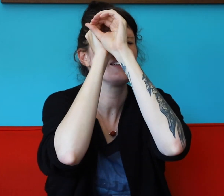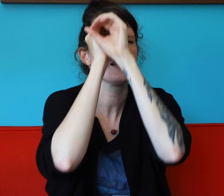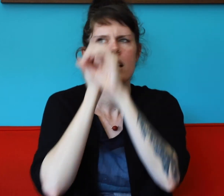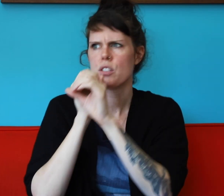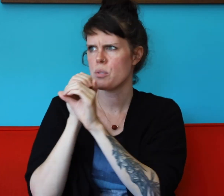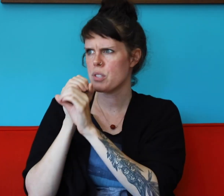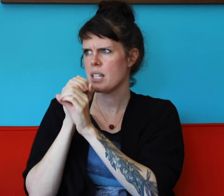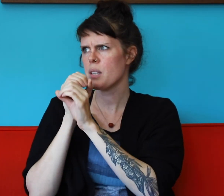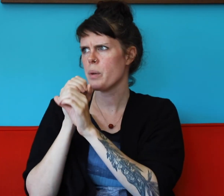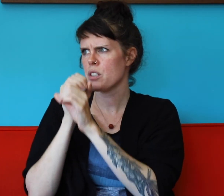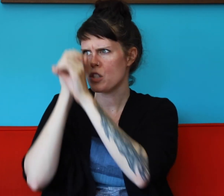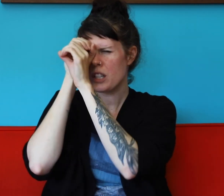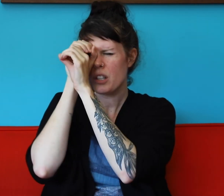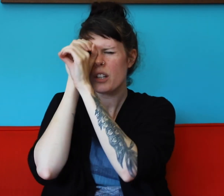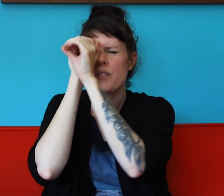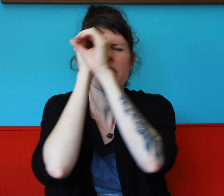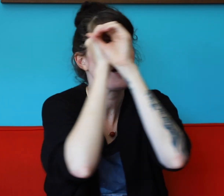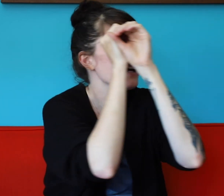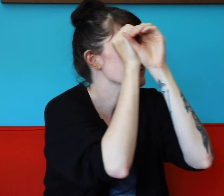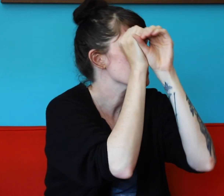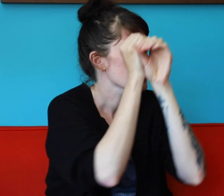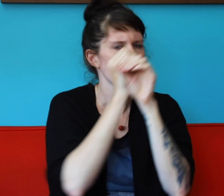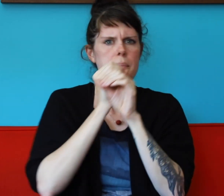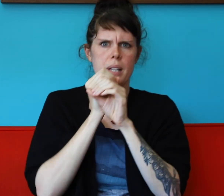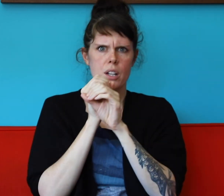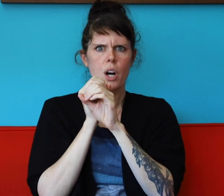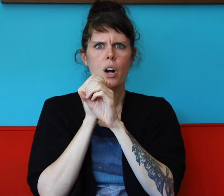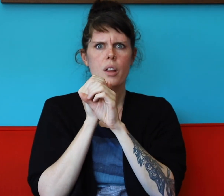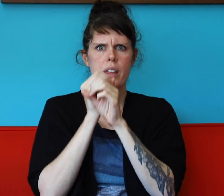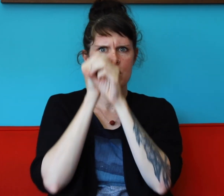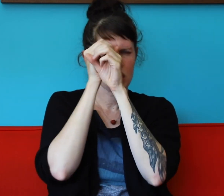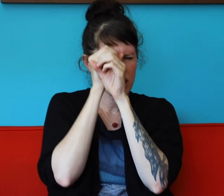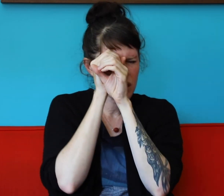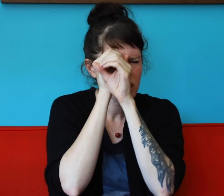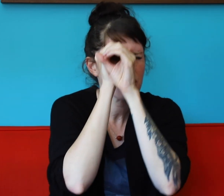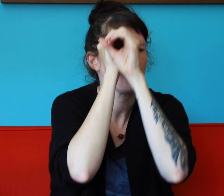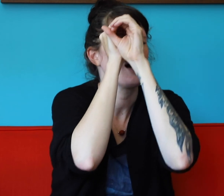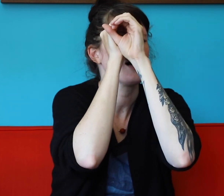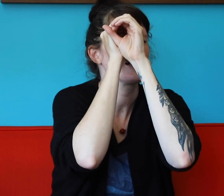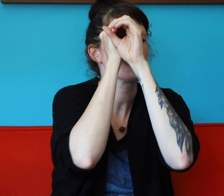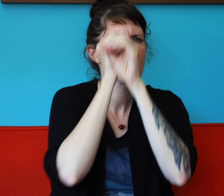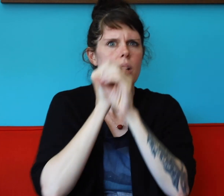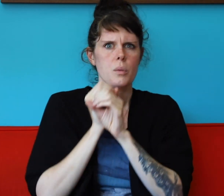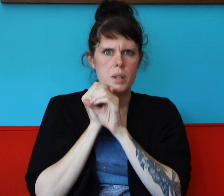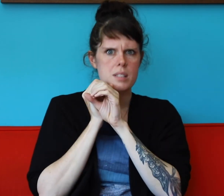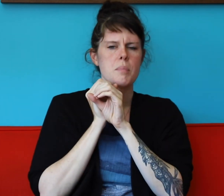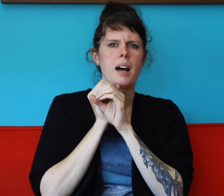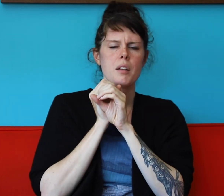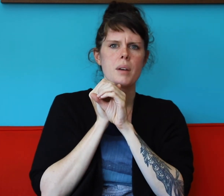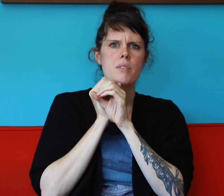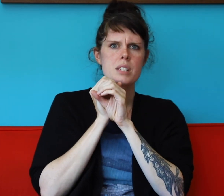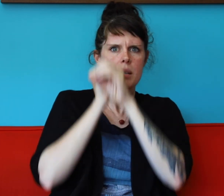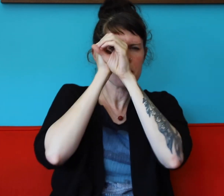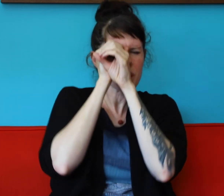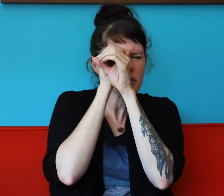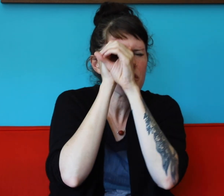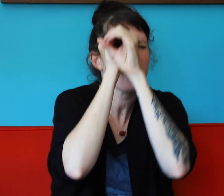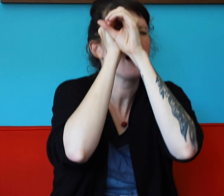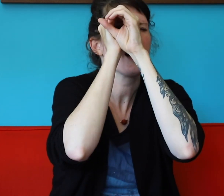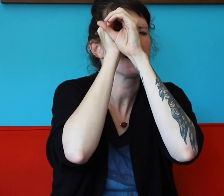to see what she could find but all that she could find was the bottom of the deep blue find